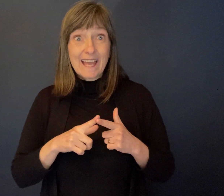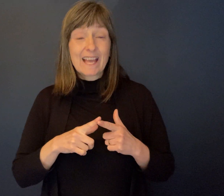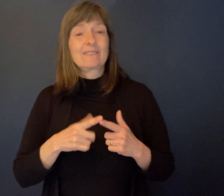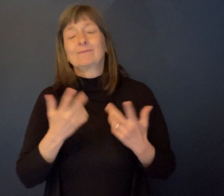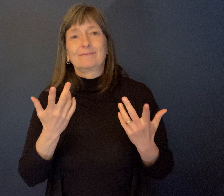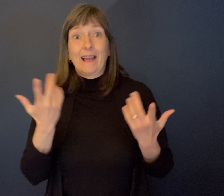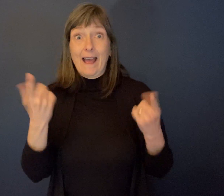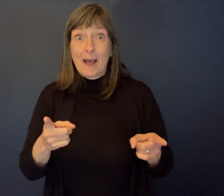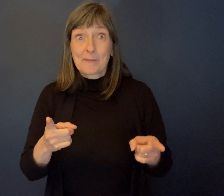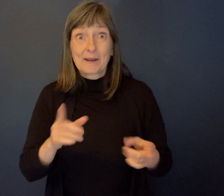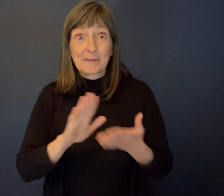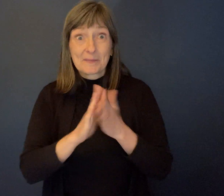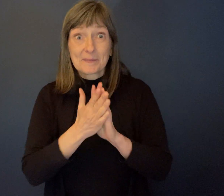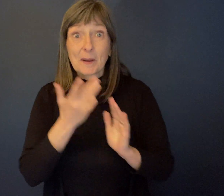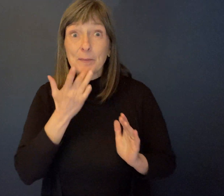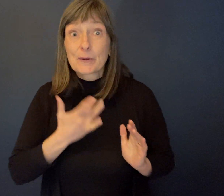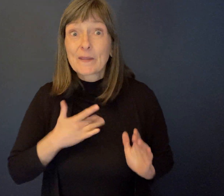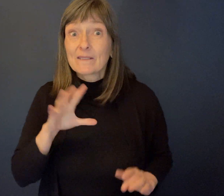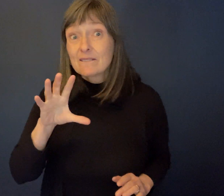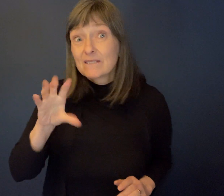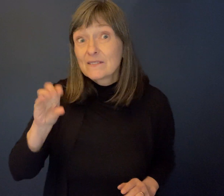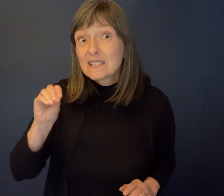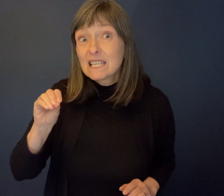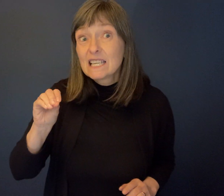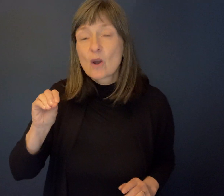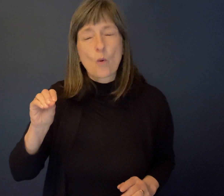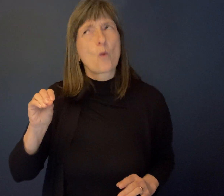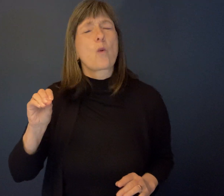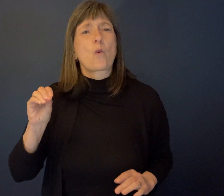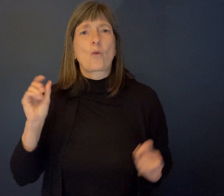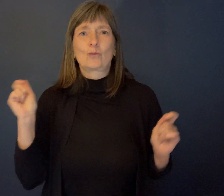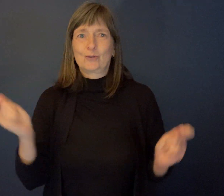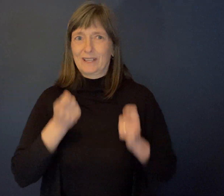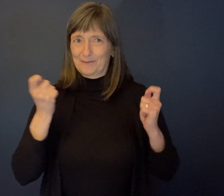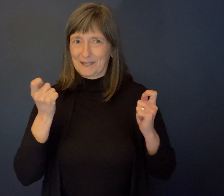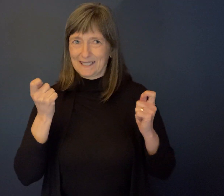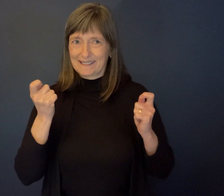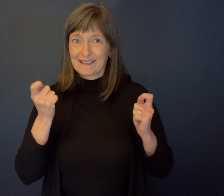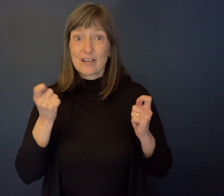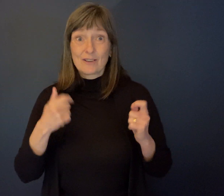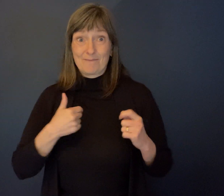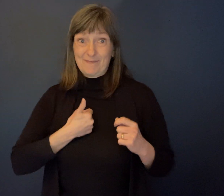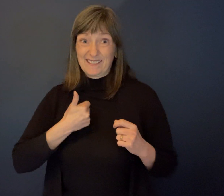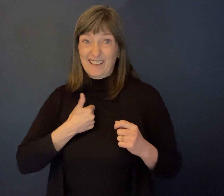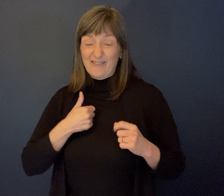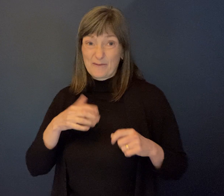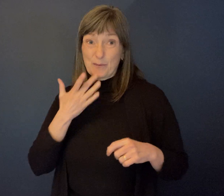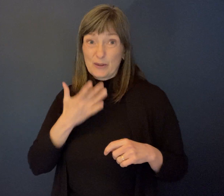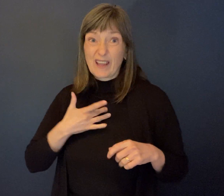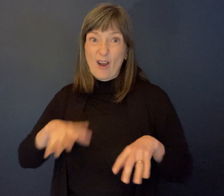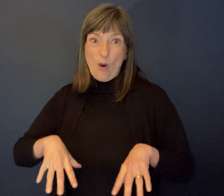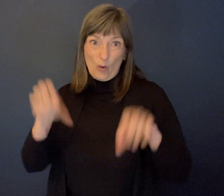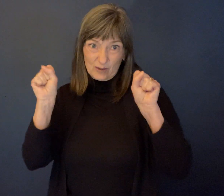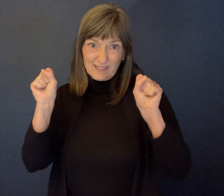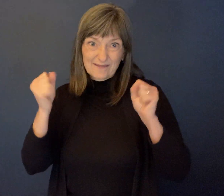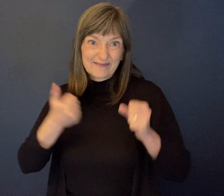I decided, okay, I'm celebrating this. So I actually hosted my 50th birthday party. So I had,